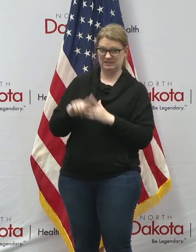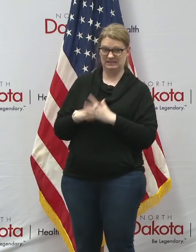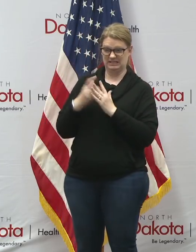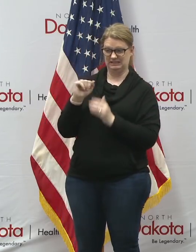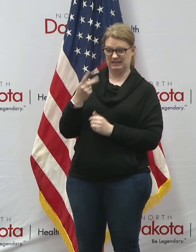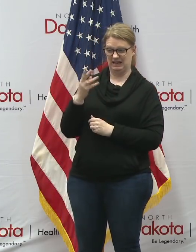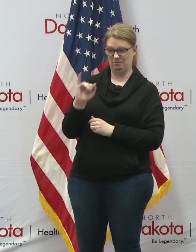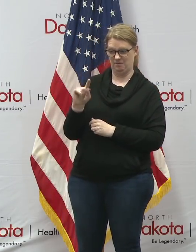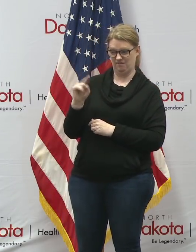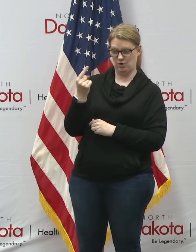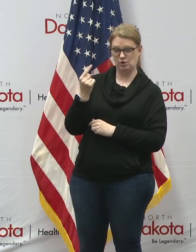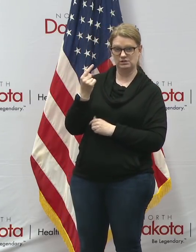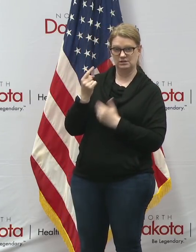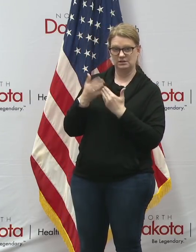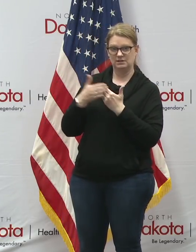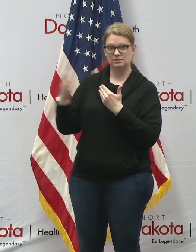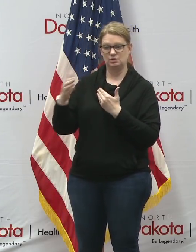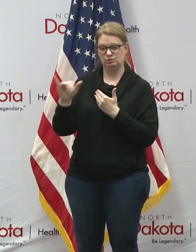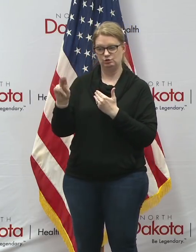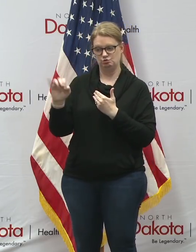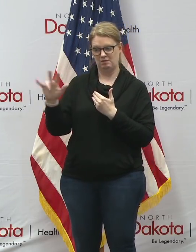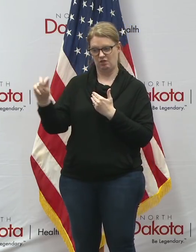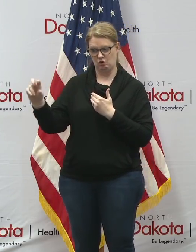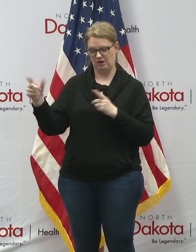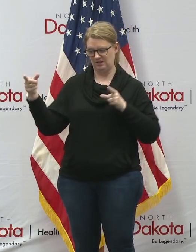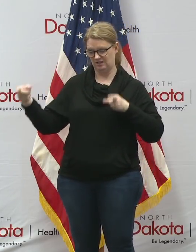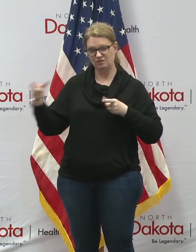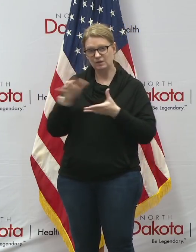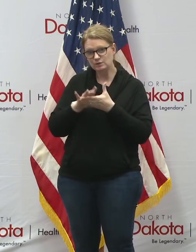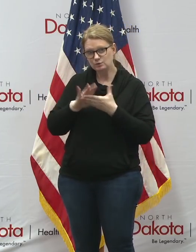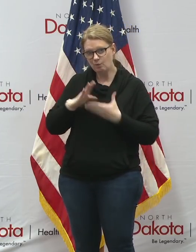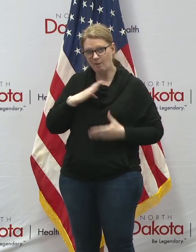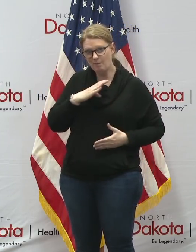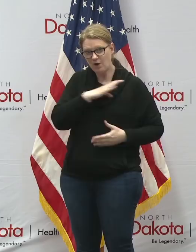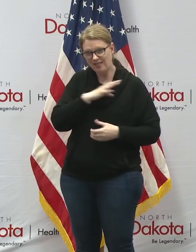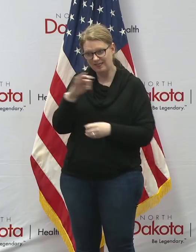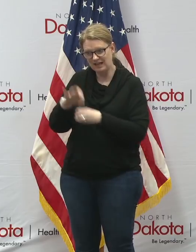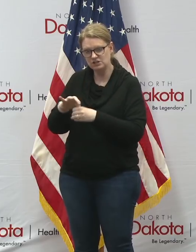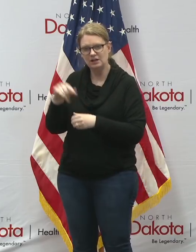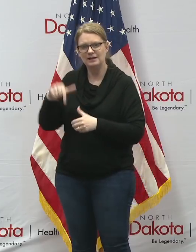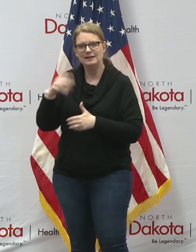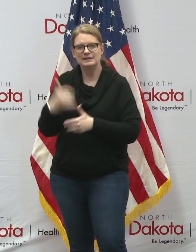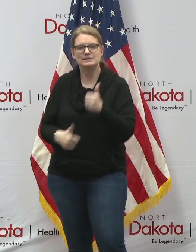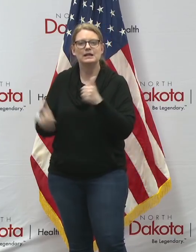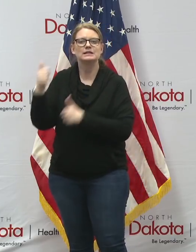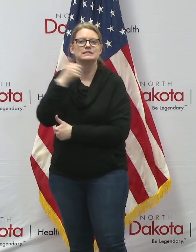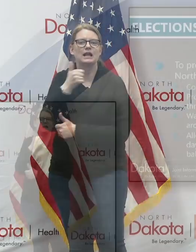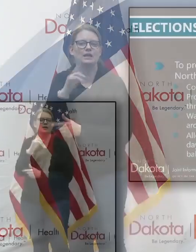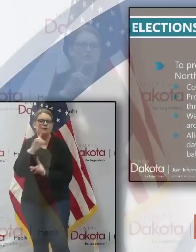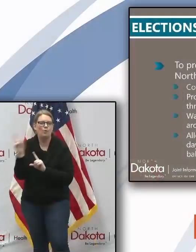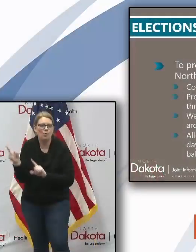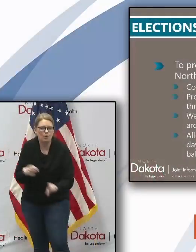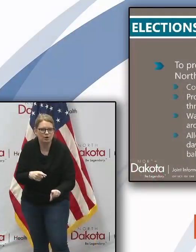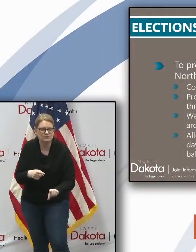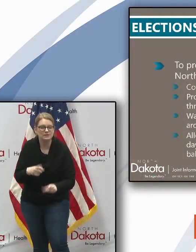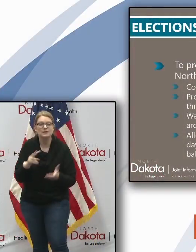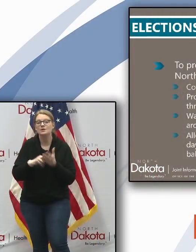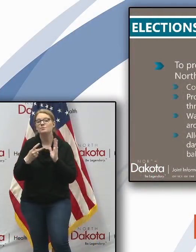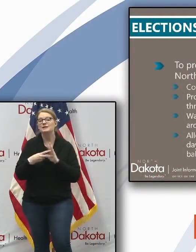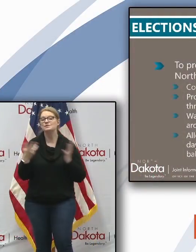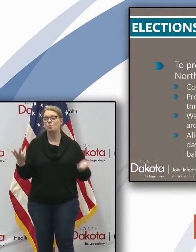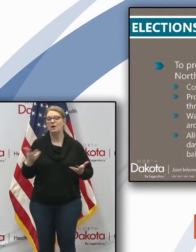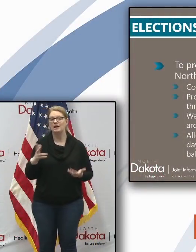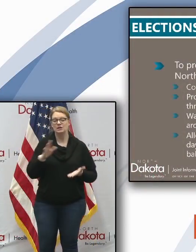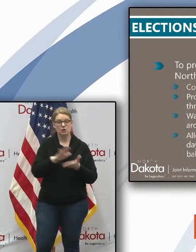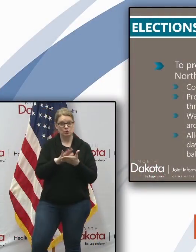1st yesterday and go through june 30th and this uh executive order today gives school boards the opportunity if